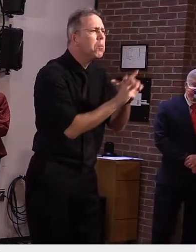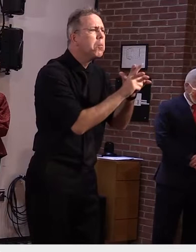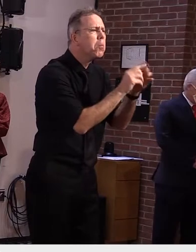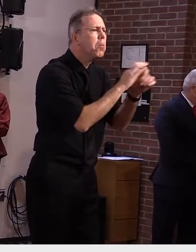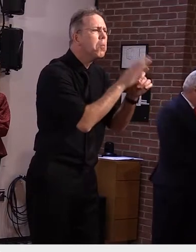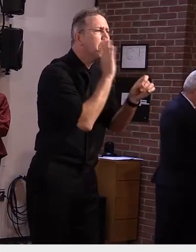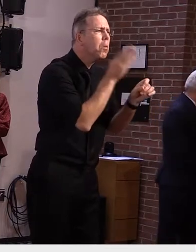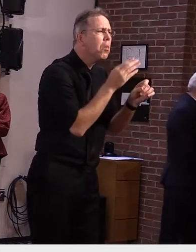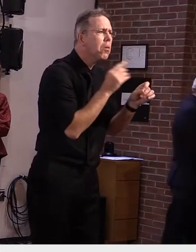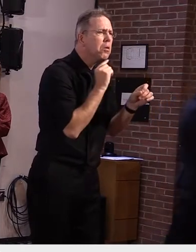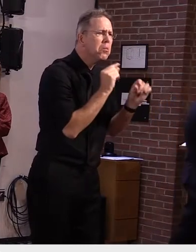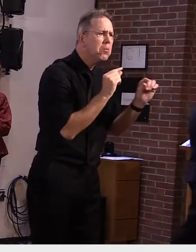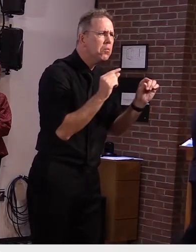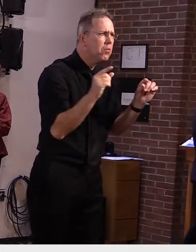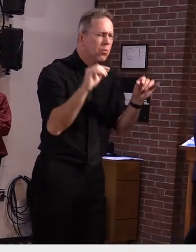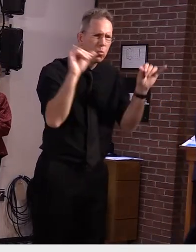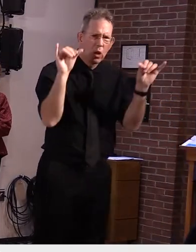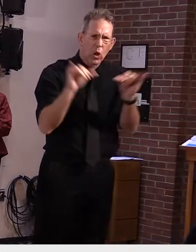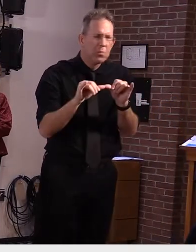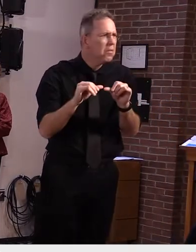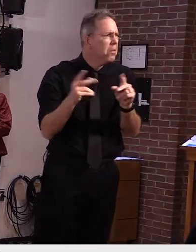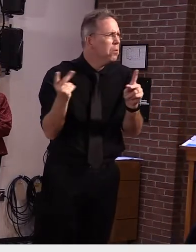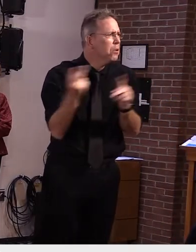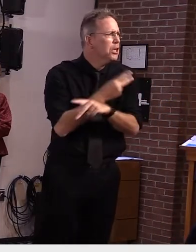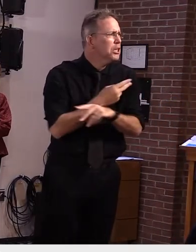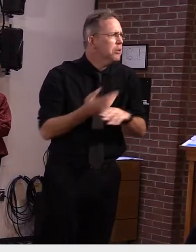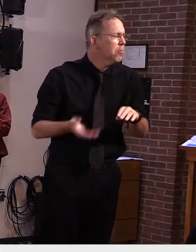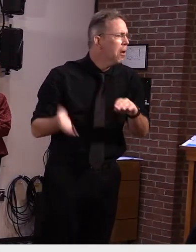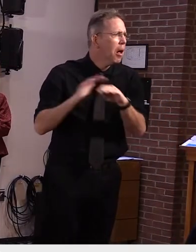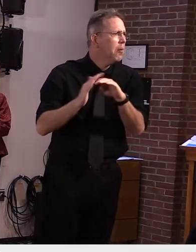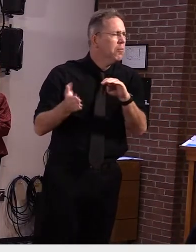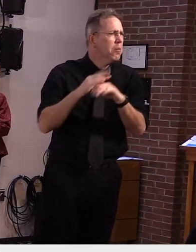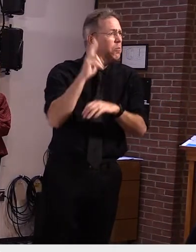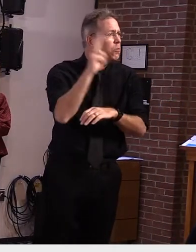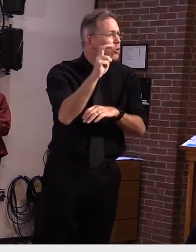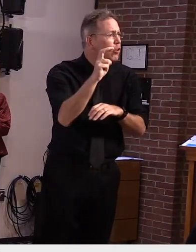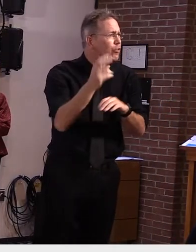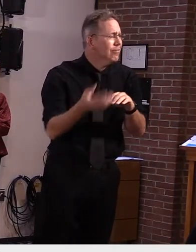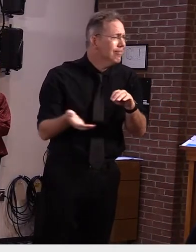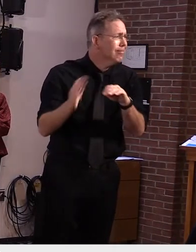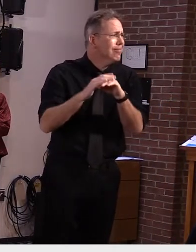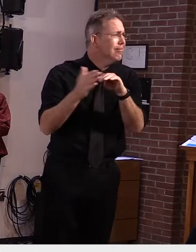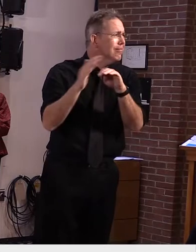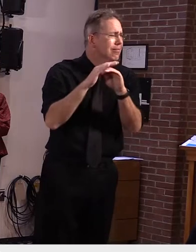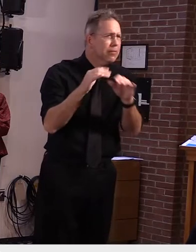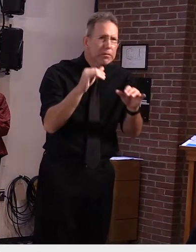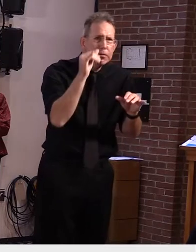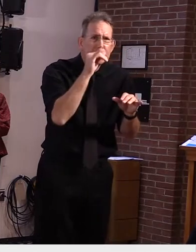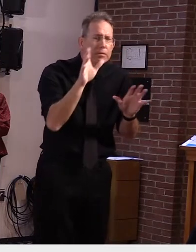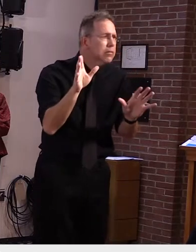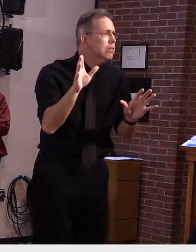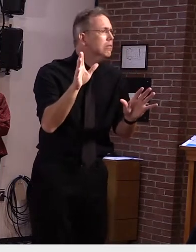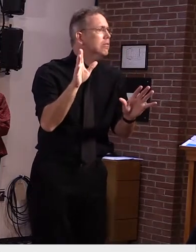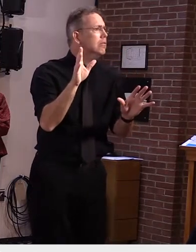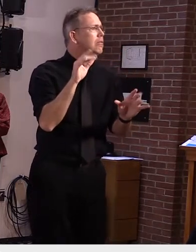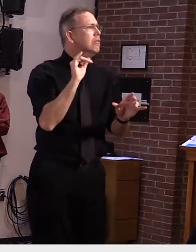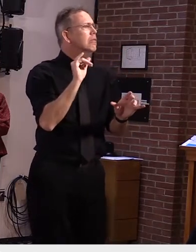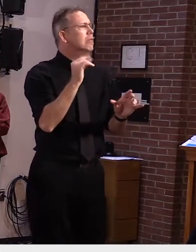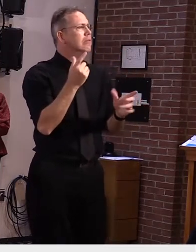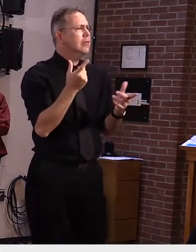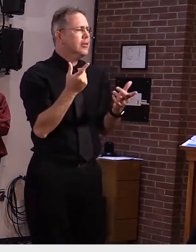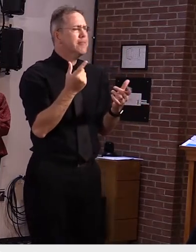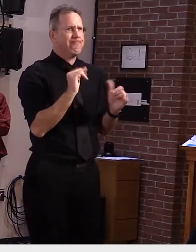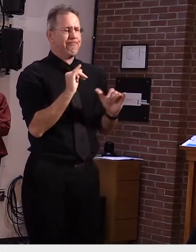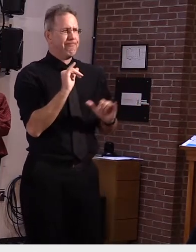again it's just a reminder to us when we see these outbreaks that we just have to be careful we have to be cautious we have to take some